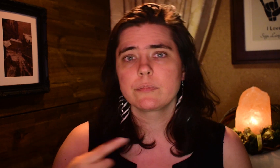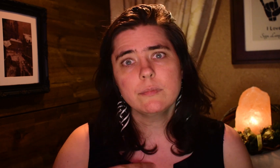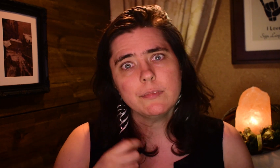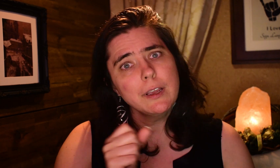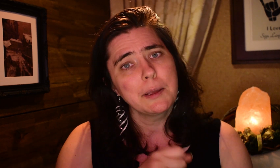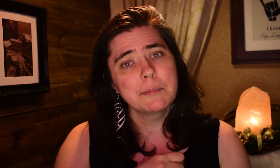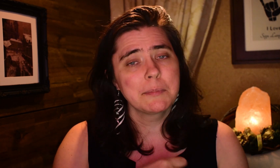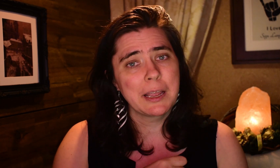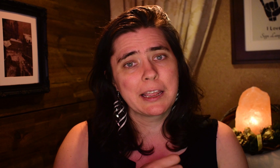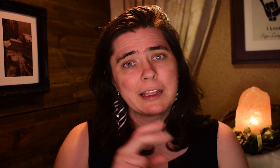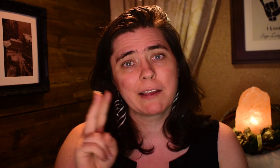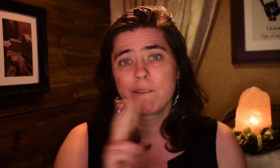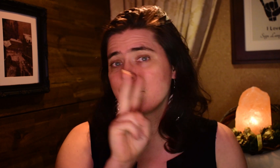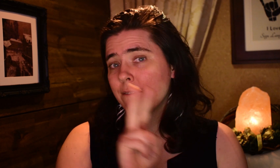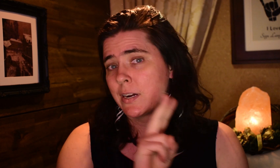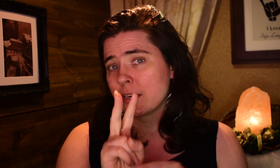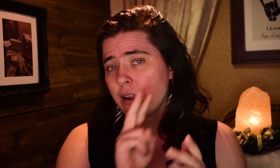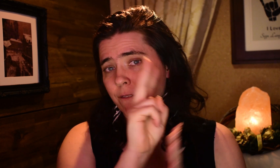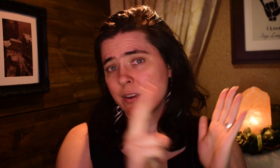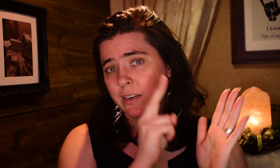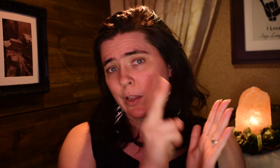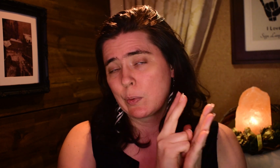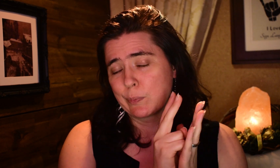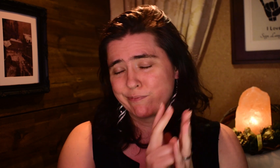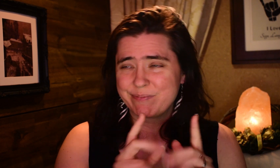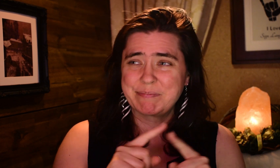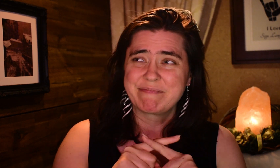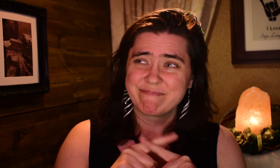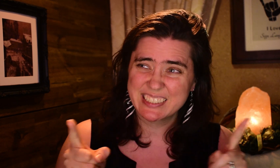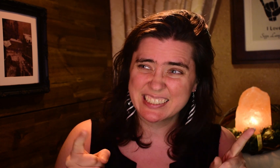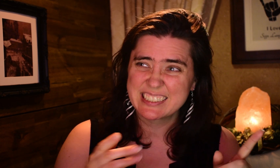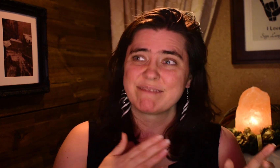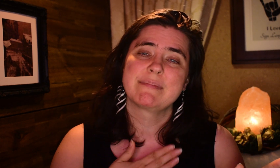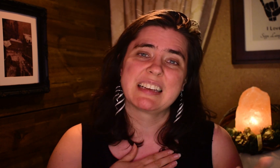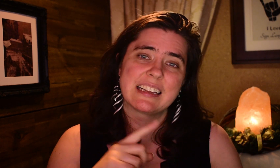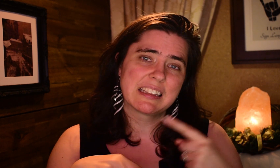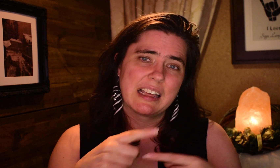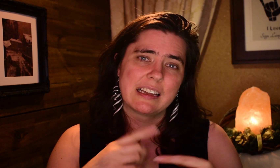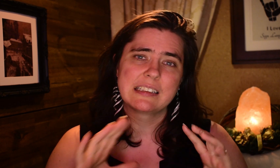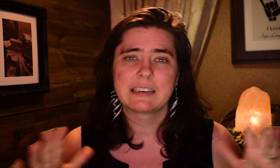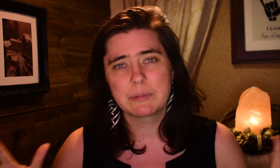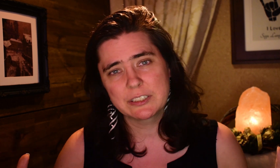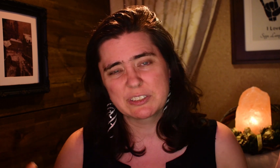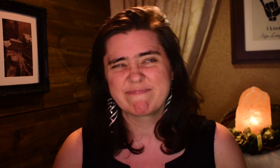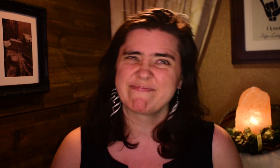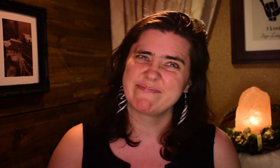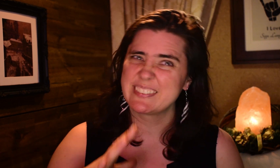And I make videos, but my sign